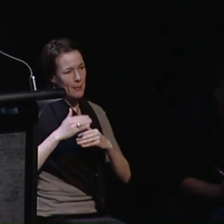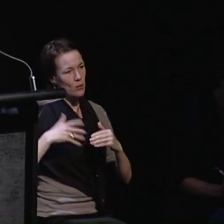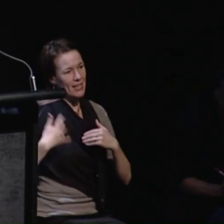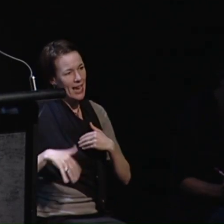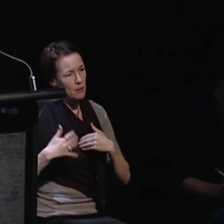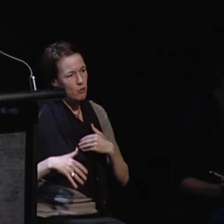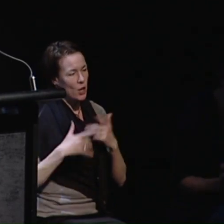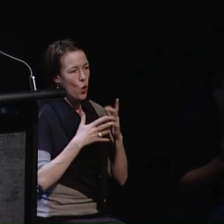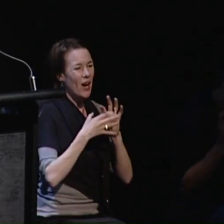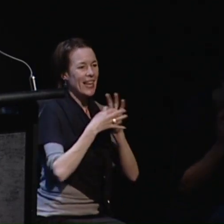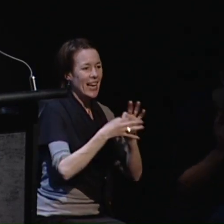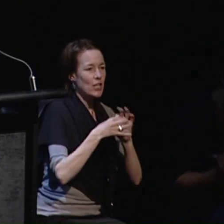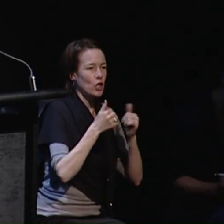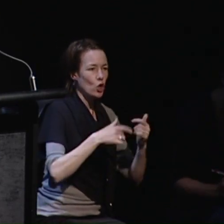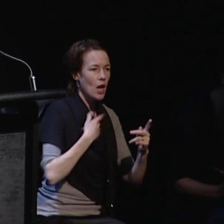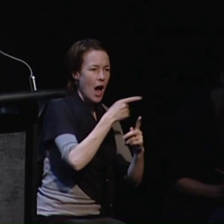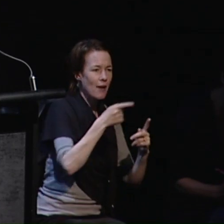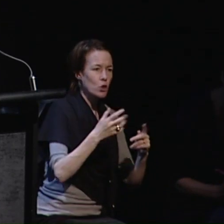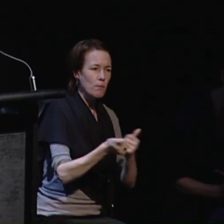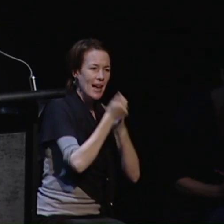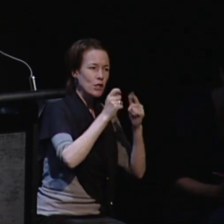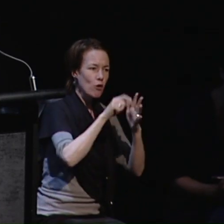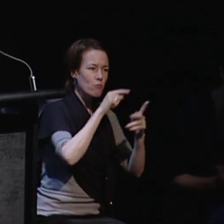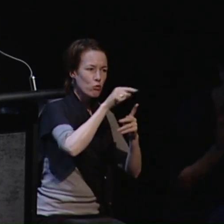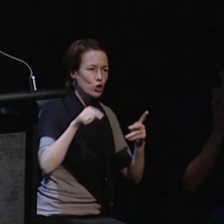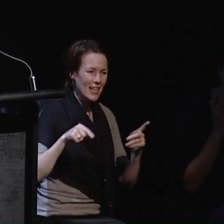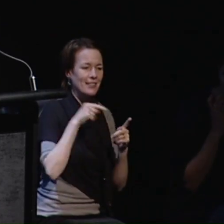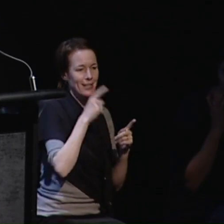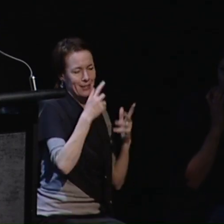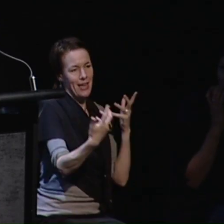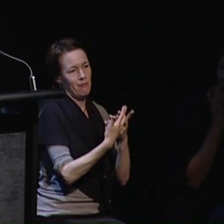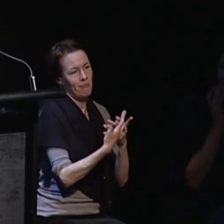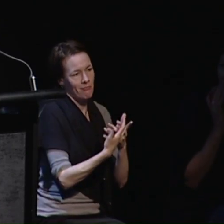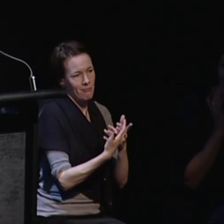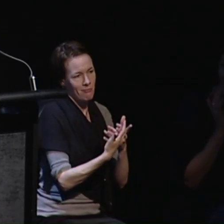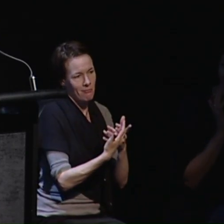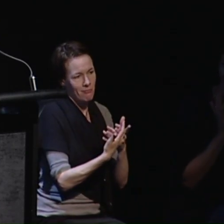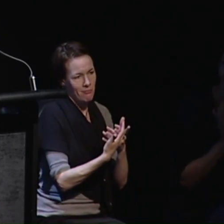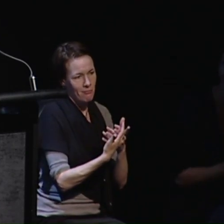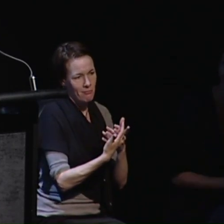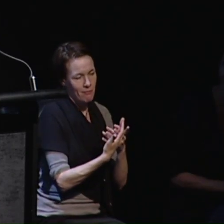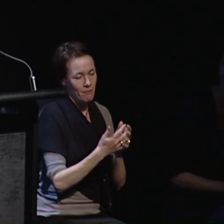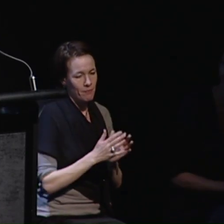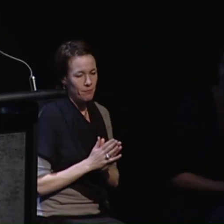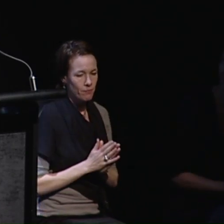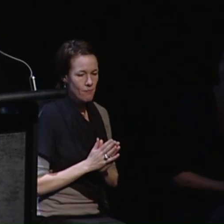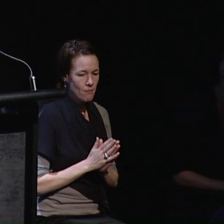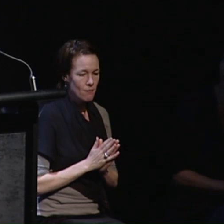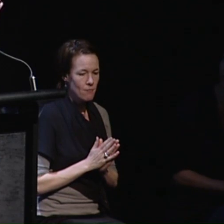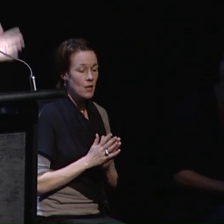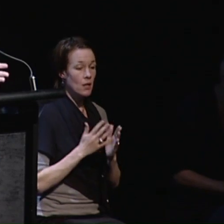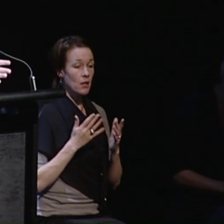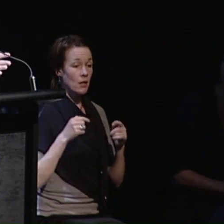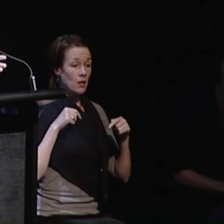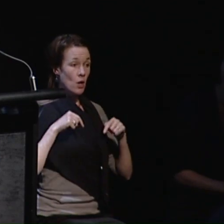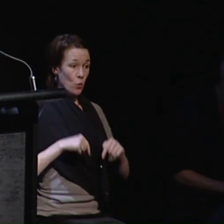and the other health funded strategies to do with individualised funding most of all what it means is that